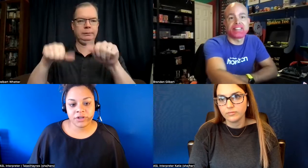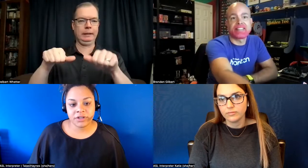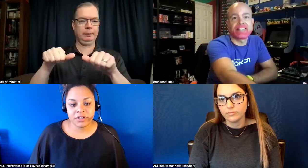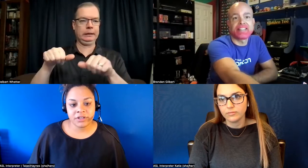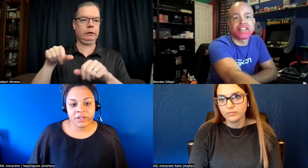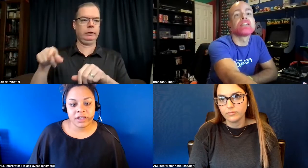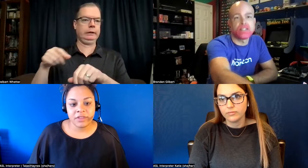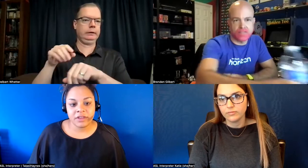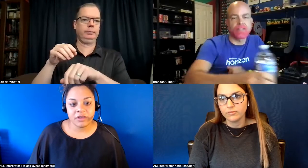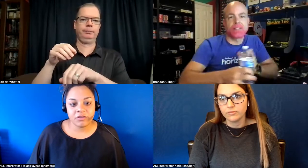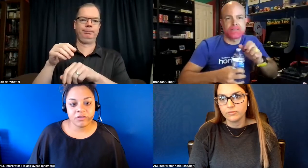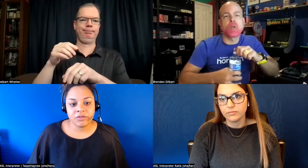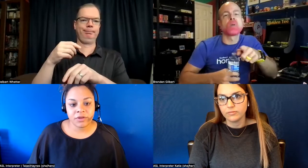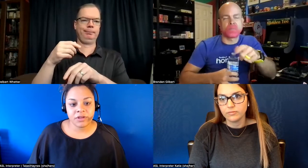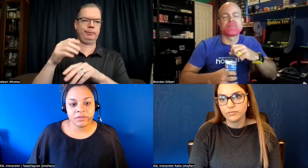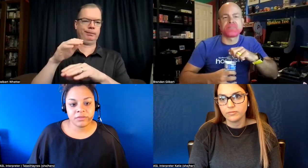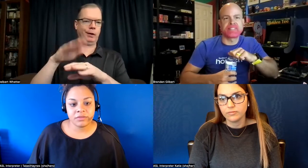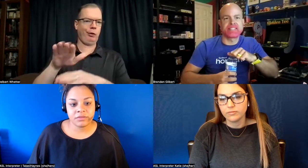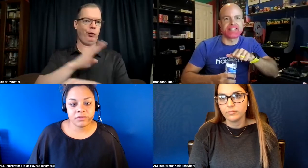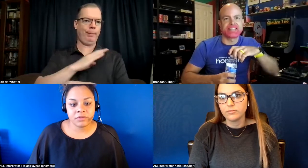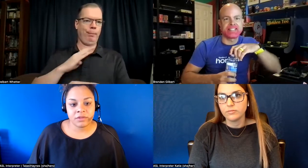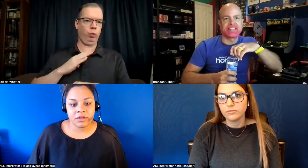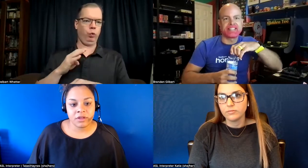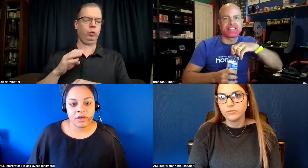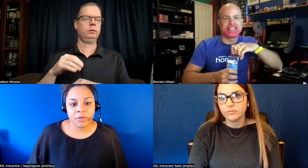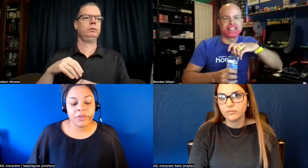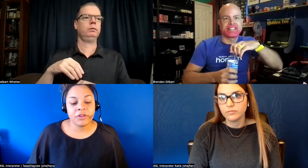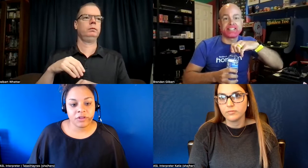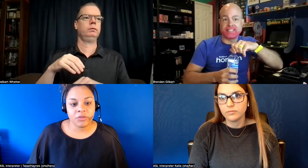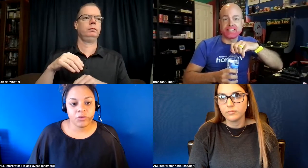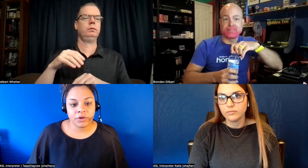and then also doing ability on the board